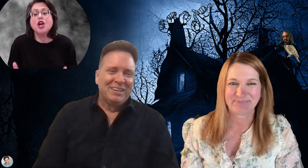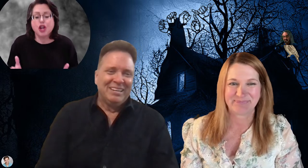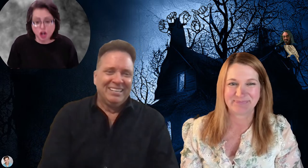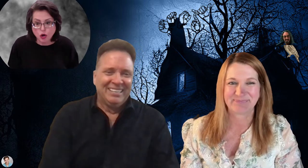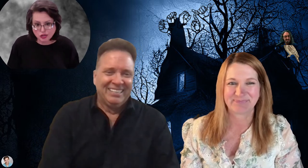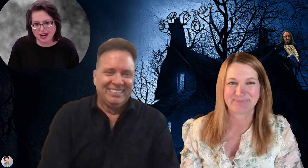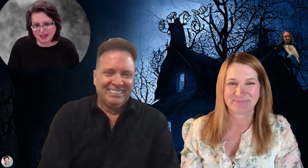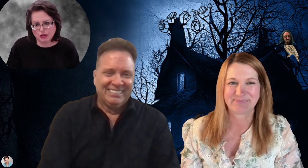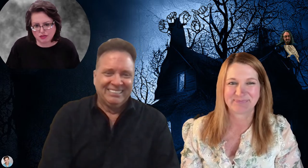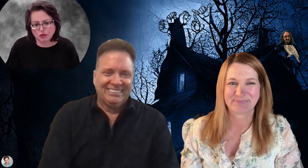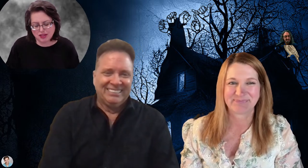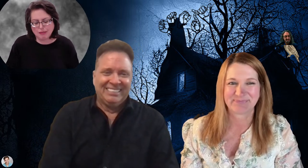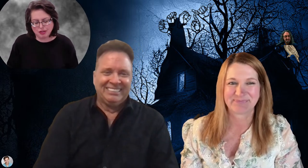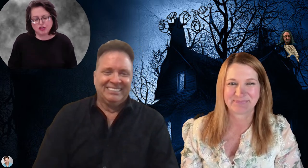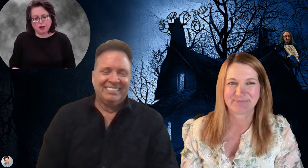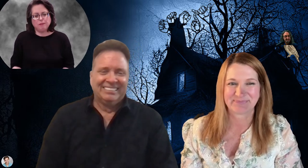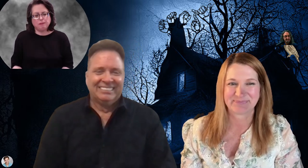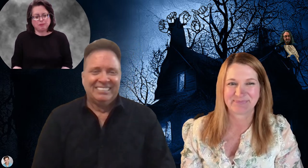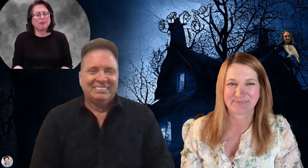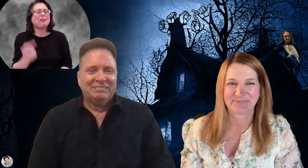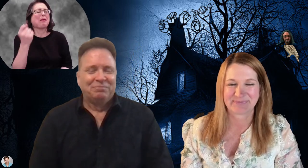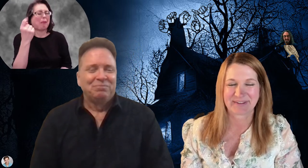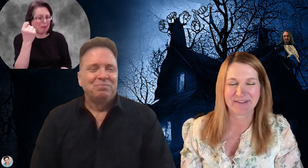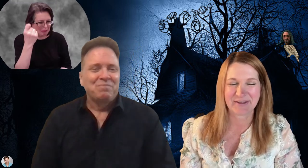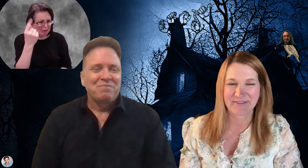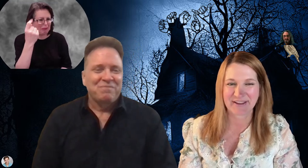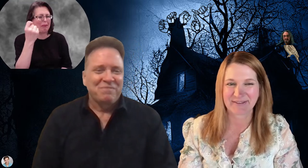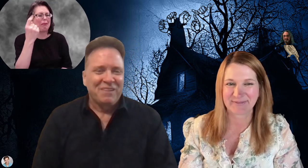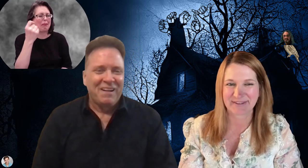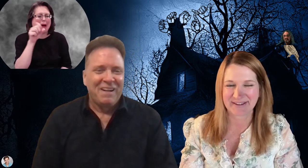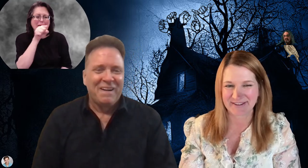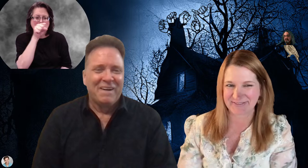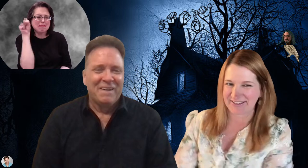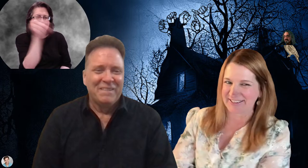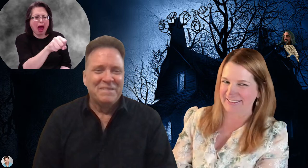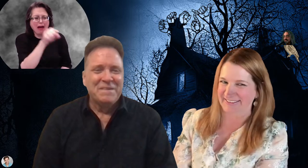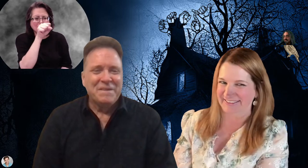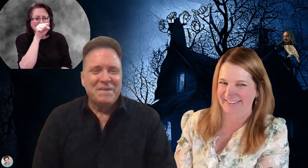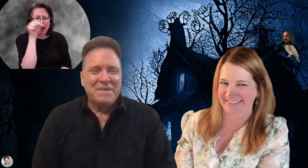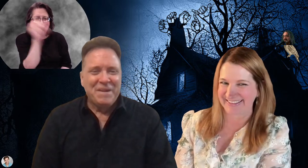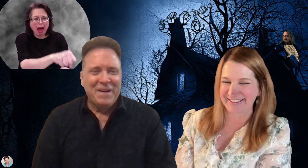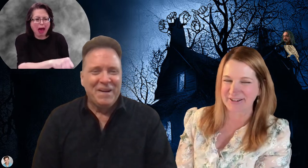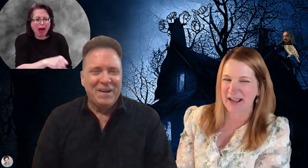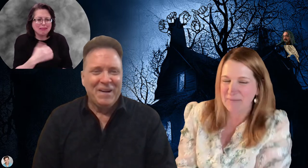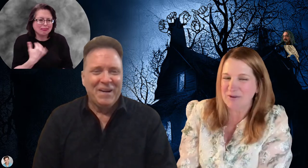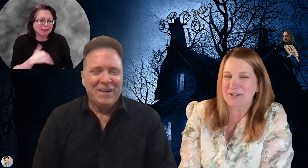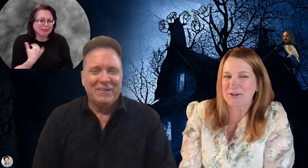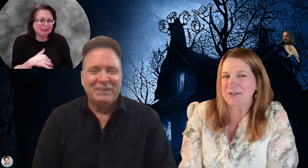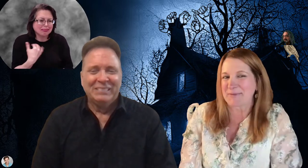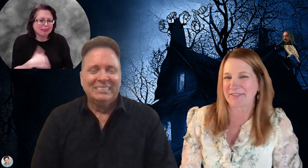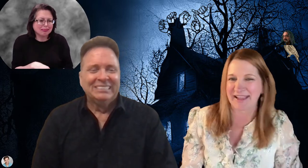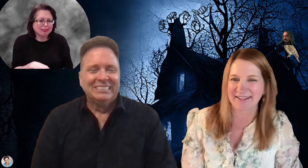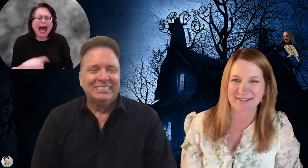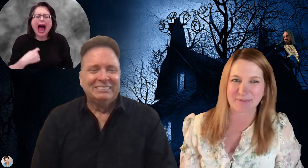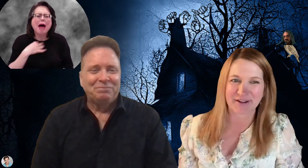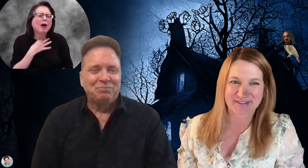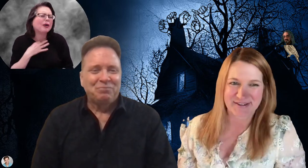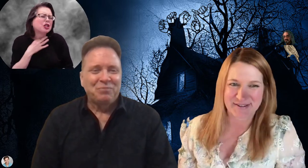know sign language before they came on the show. I love that. I love that. I'm always curious about the casting process,